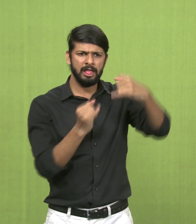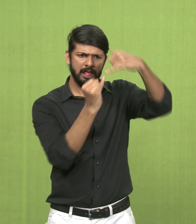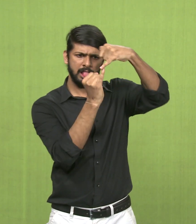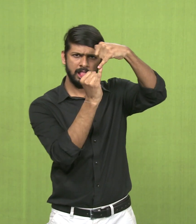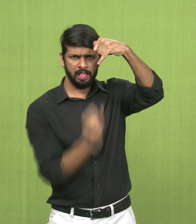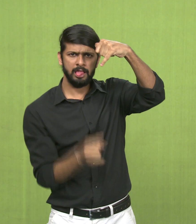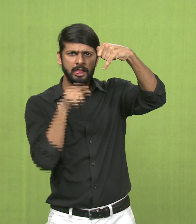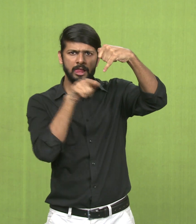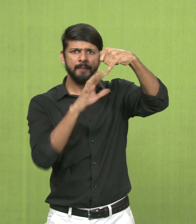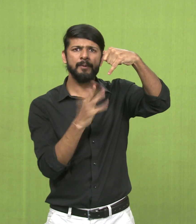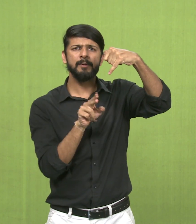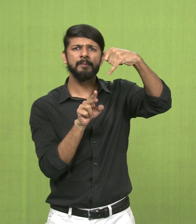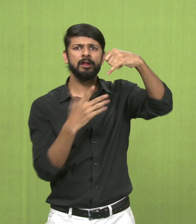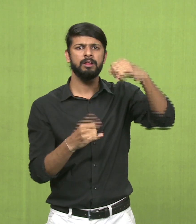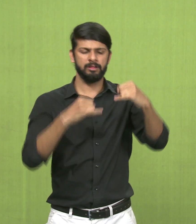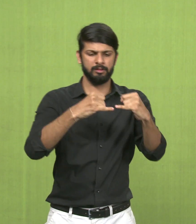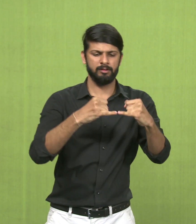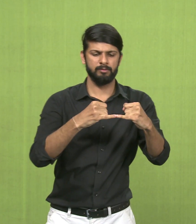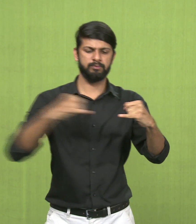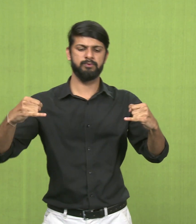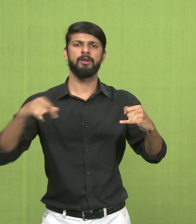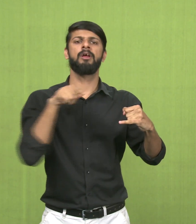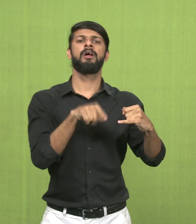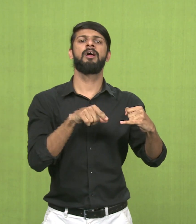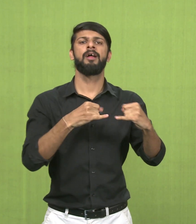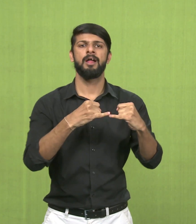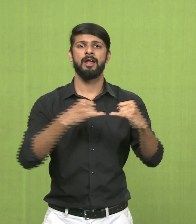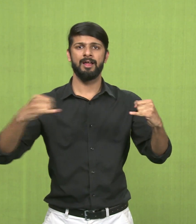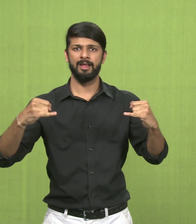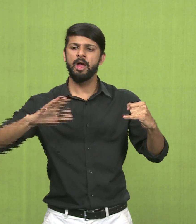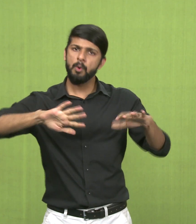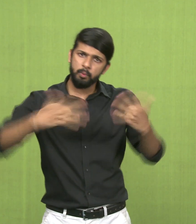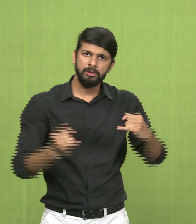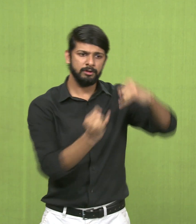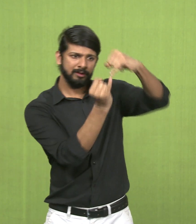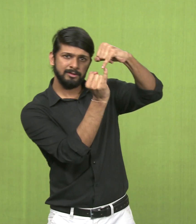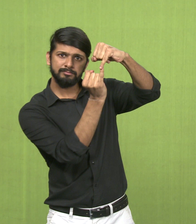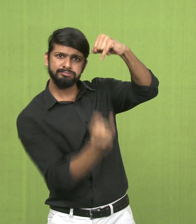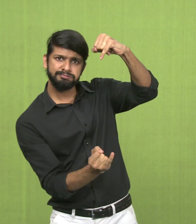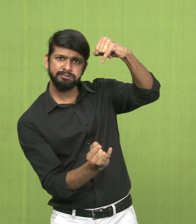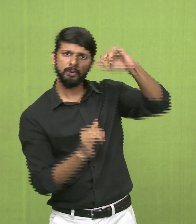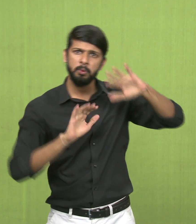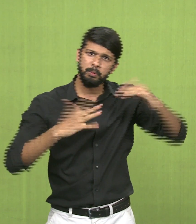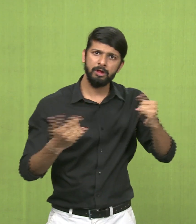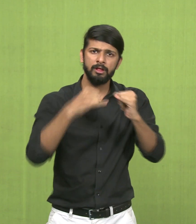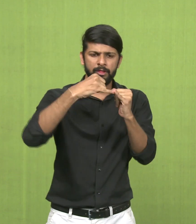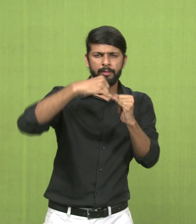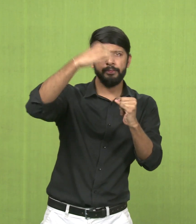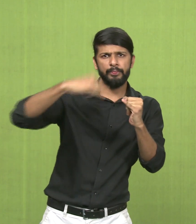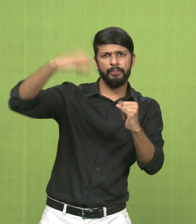Lines can be of various kinds. It could be horizontal, then vertical, it